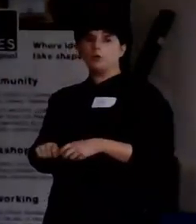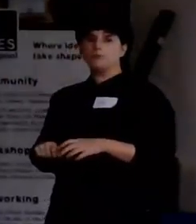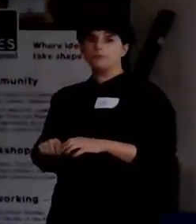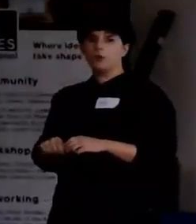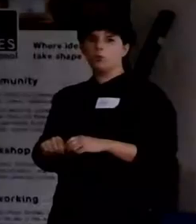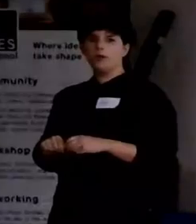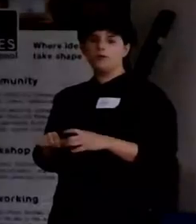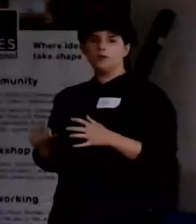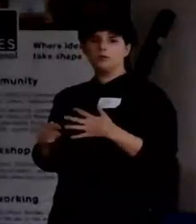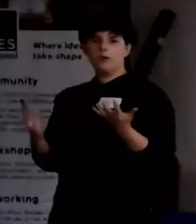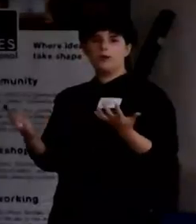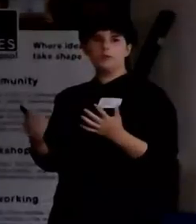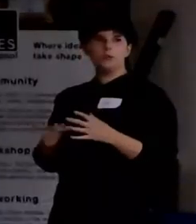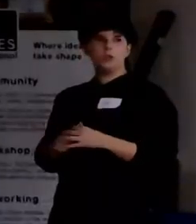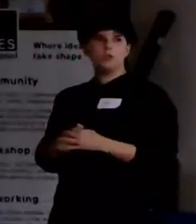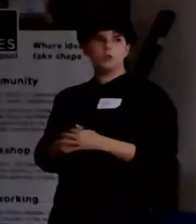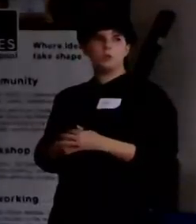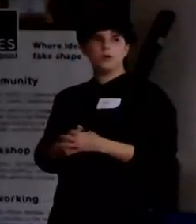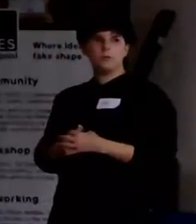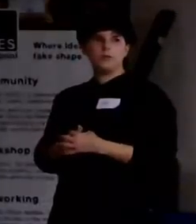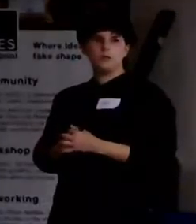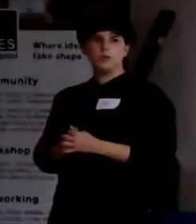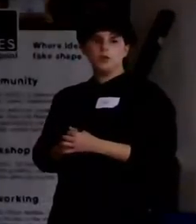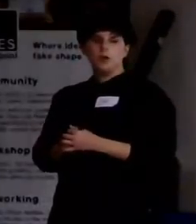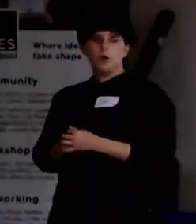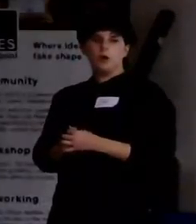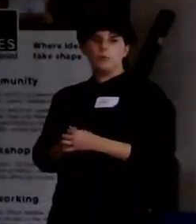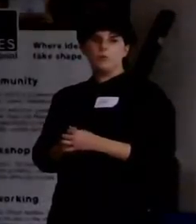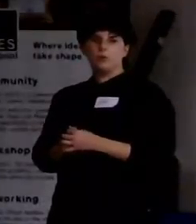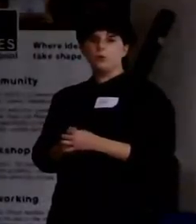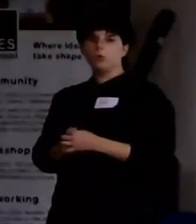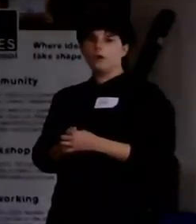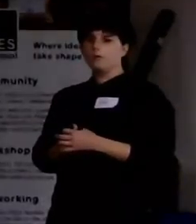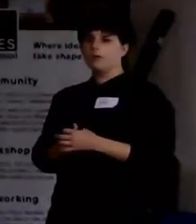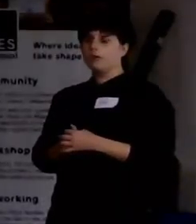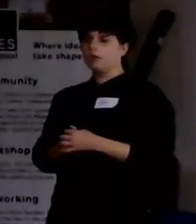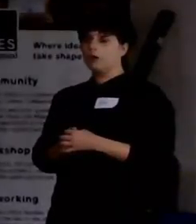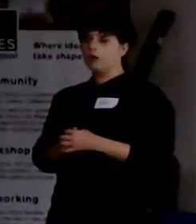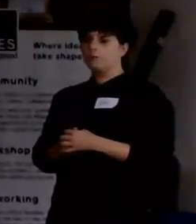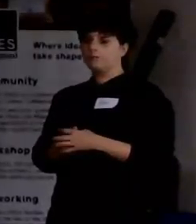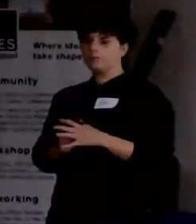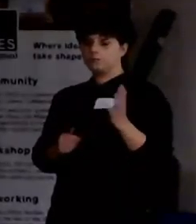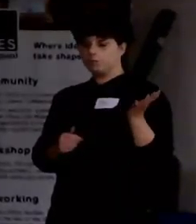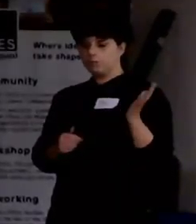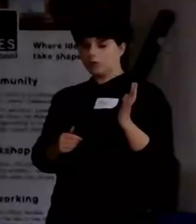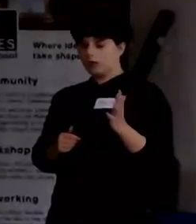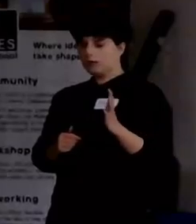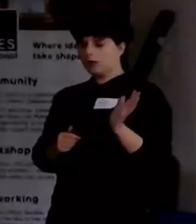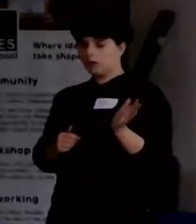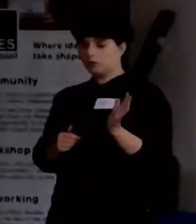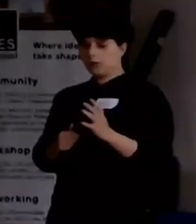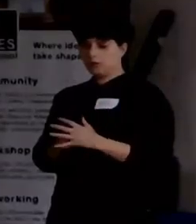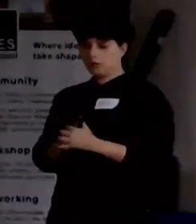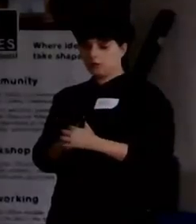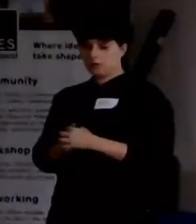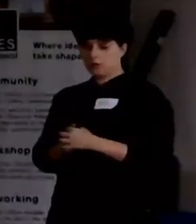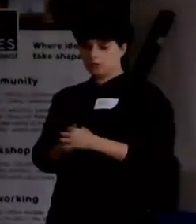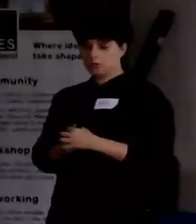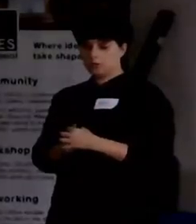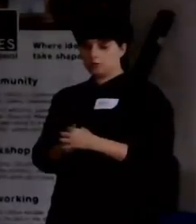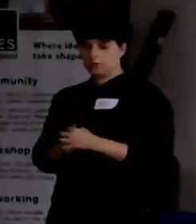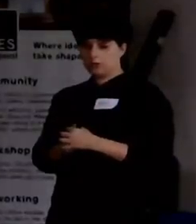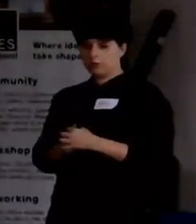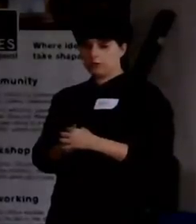when things have, I think, changed quite a bit. Through every, and I'll